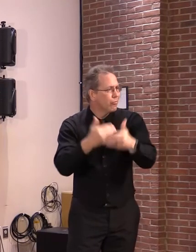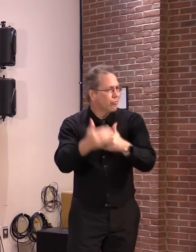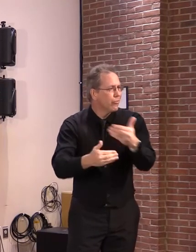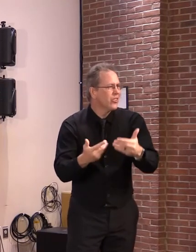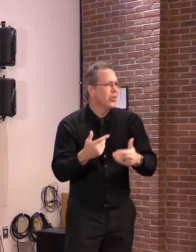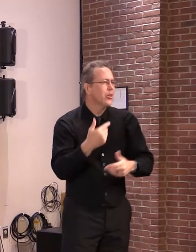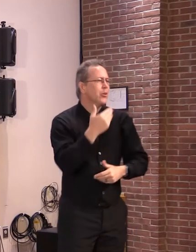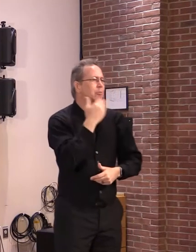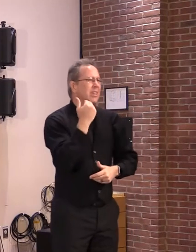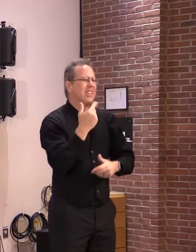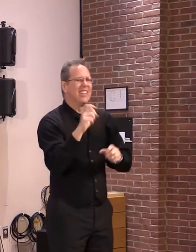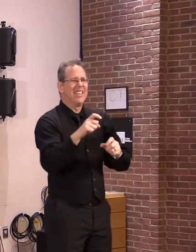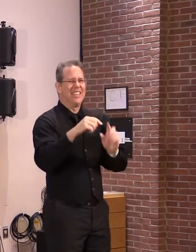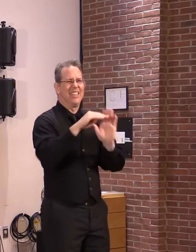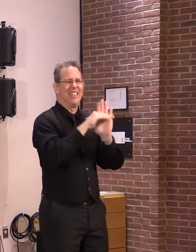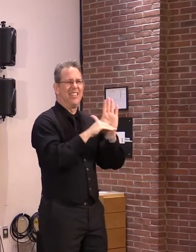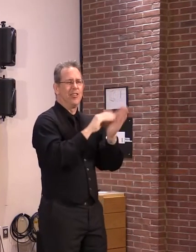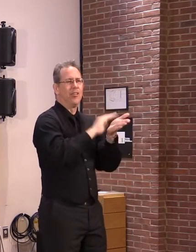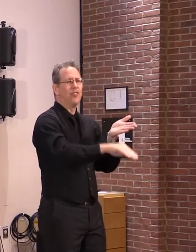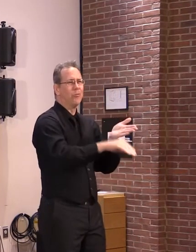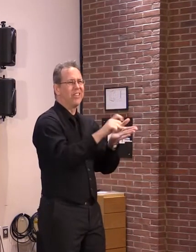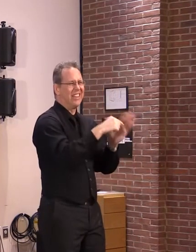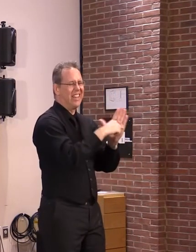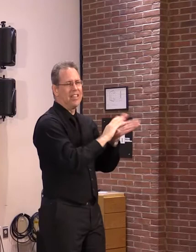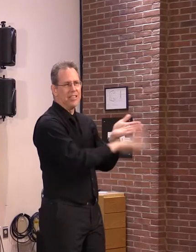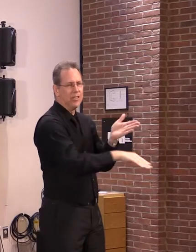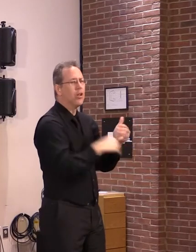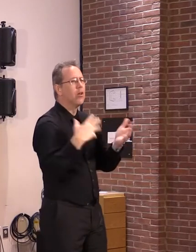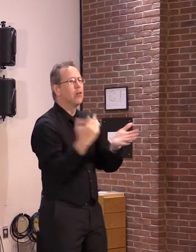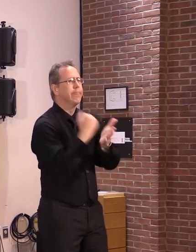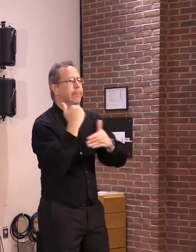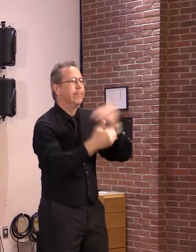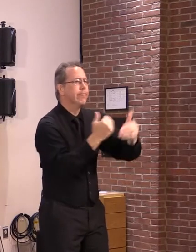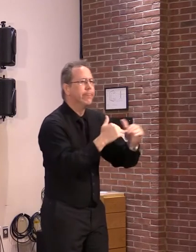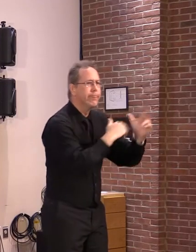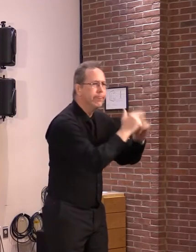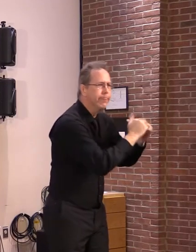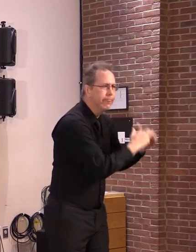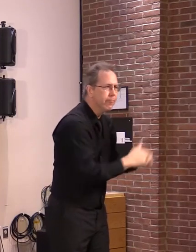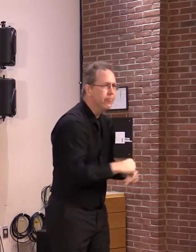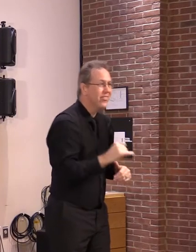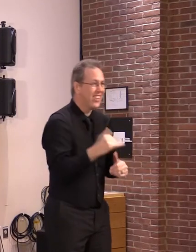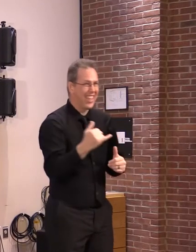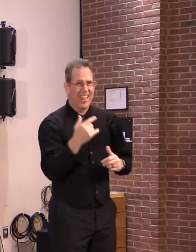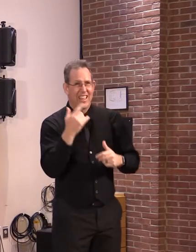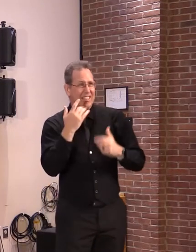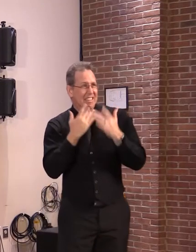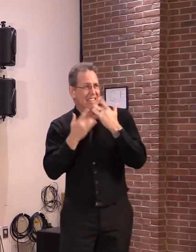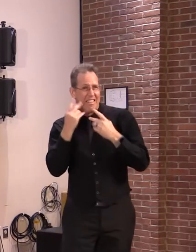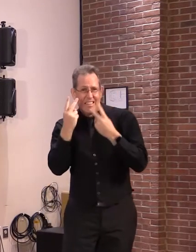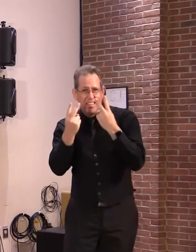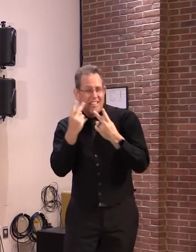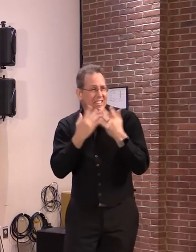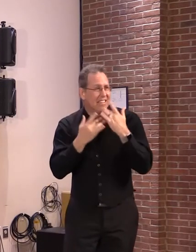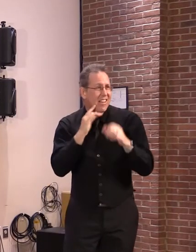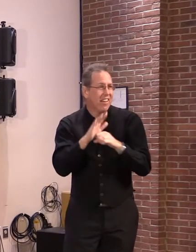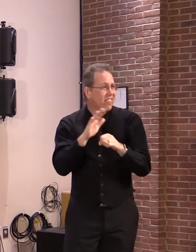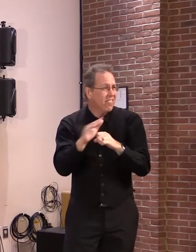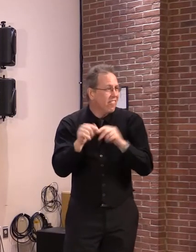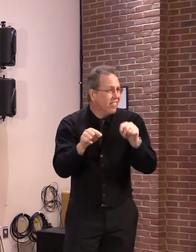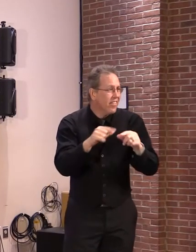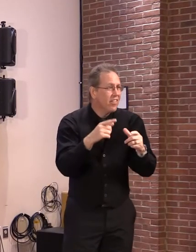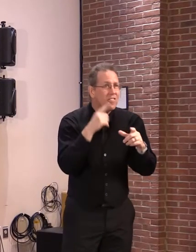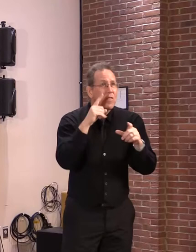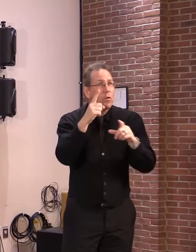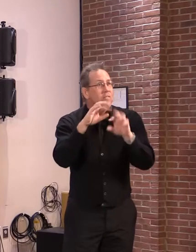units that need to be built. We have a crisis shortage level of single family homes, modest homes